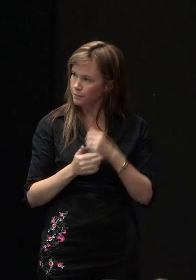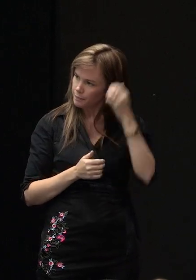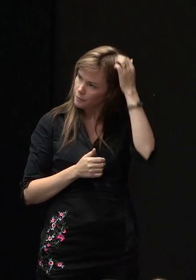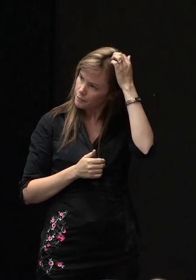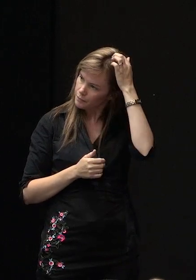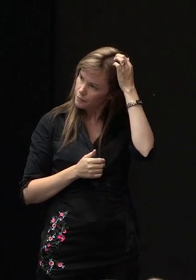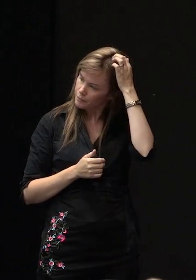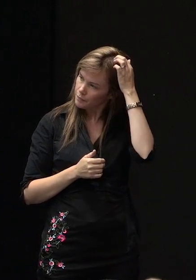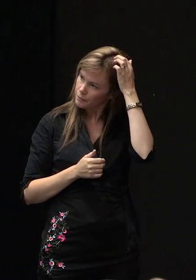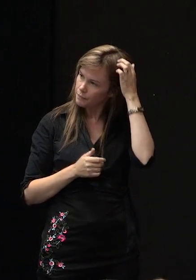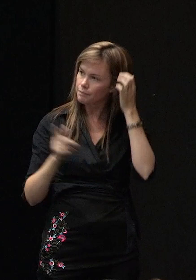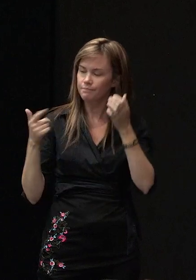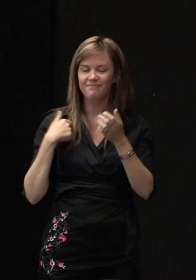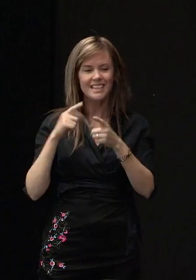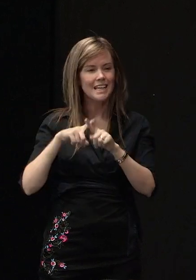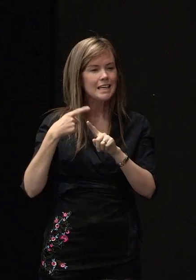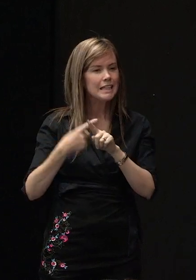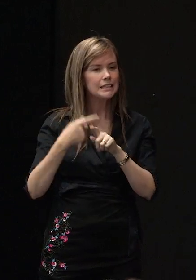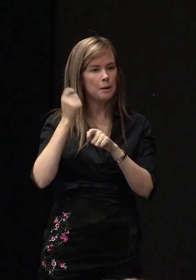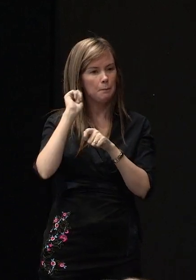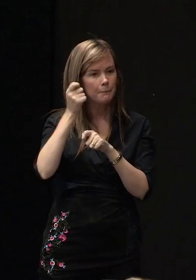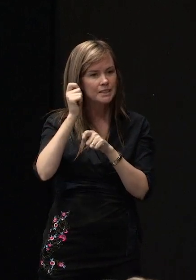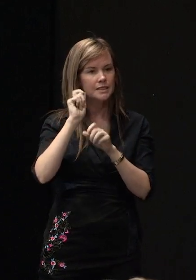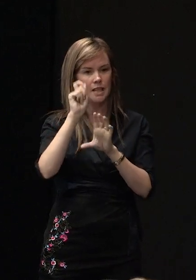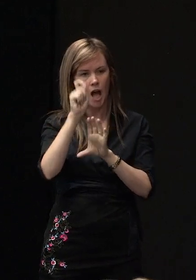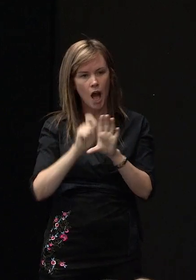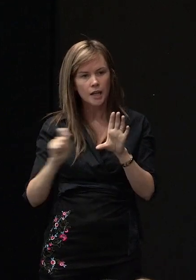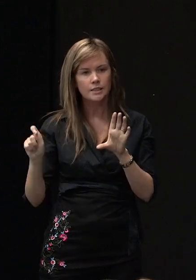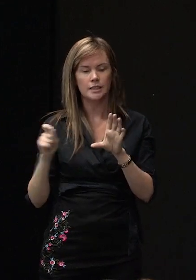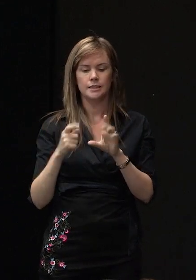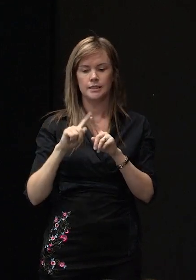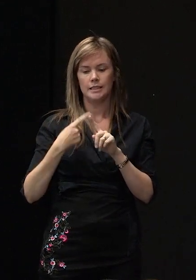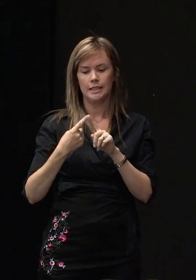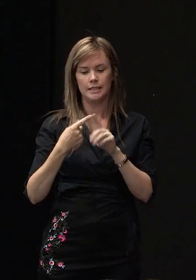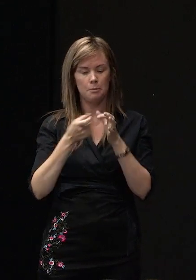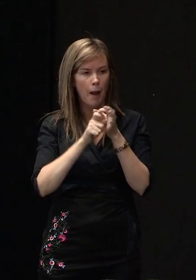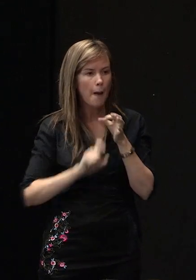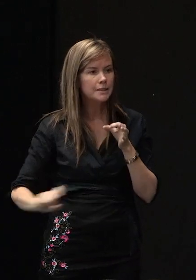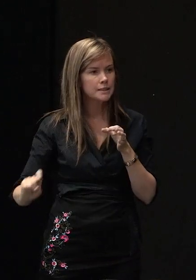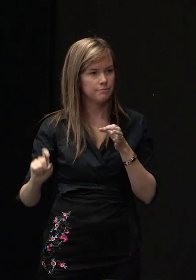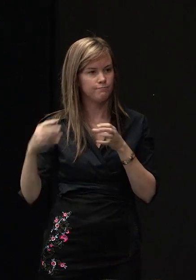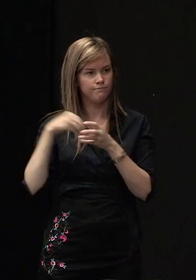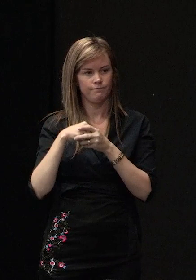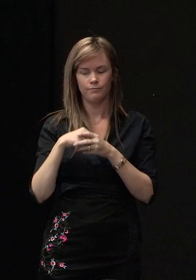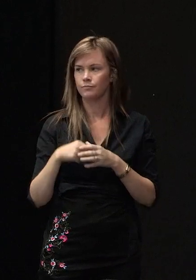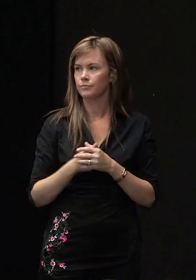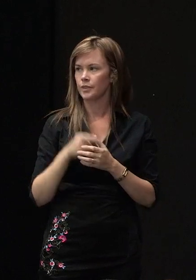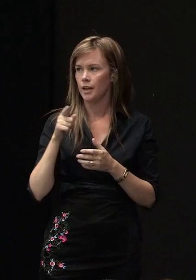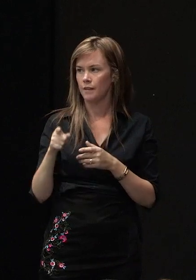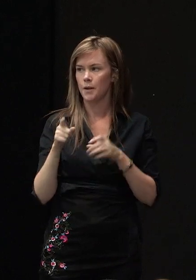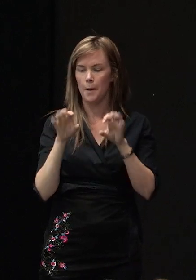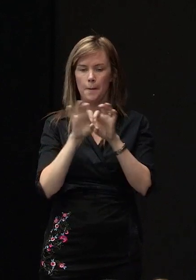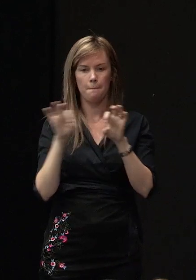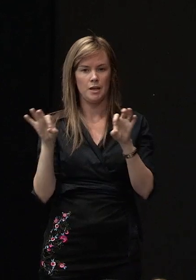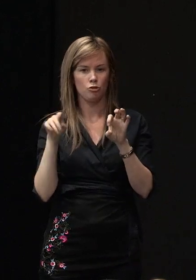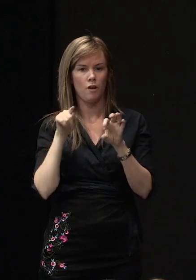Basically, ex-builders, ex-architects, ex-plumbers and we have a Bachelor of Building Science graduate in our